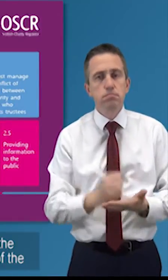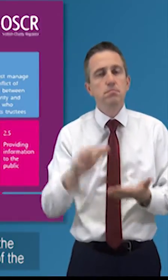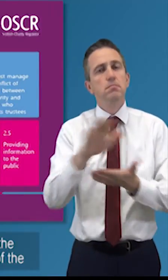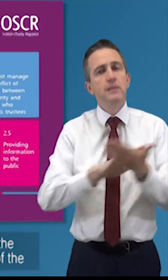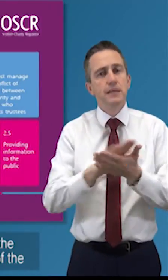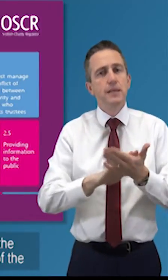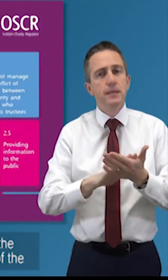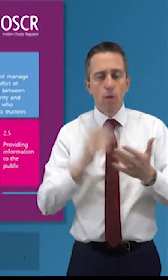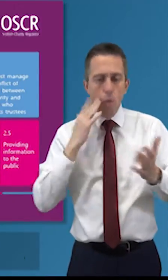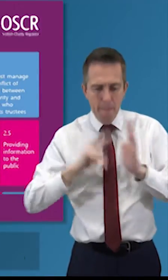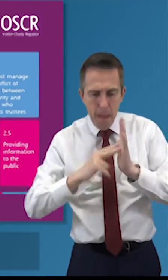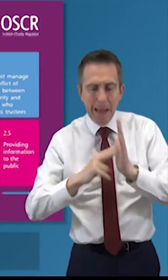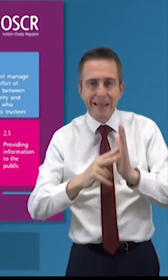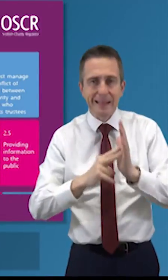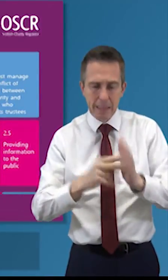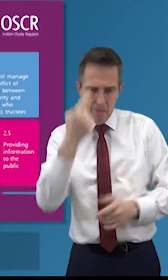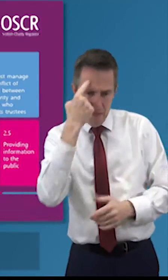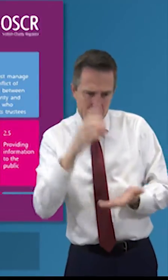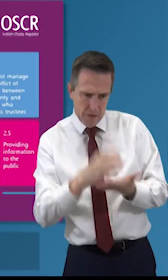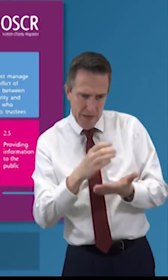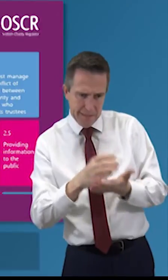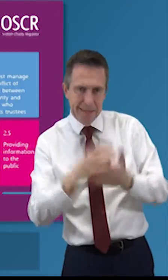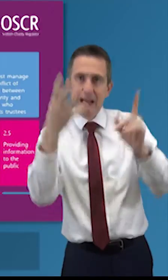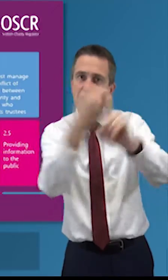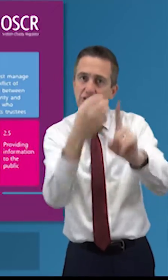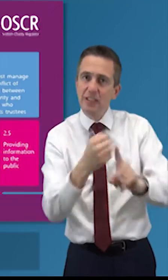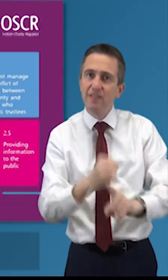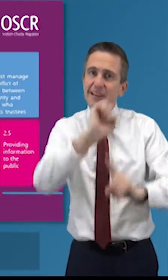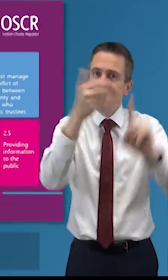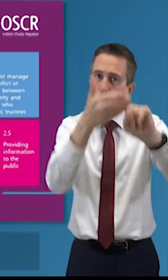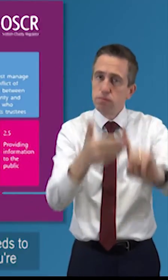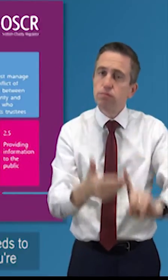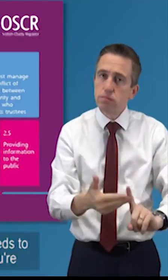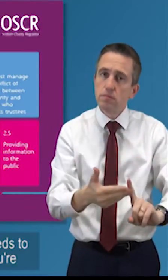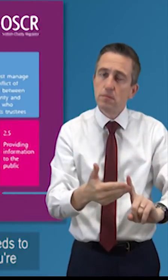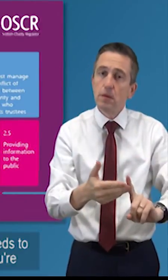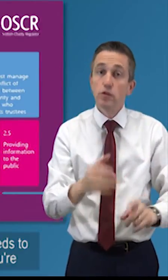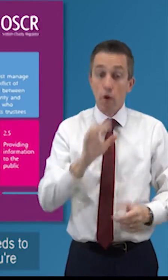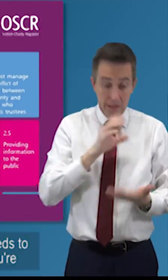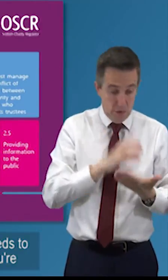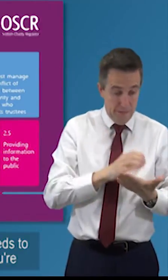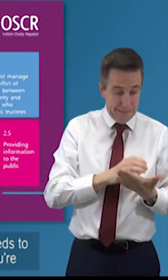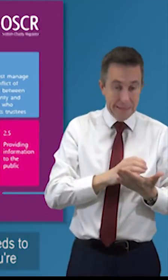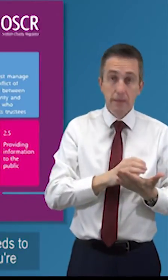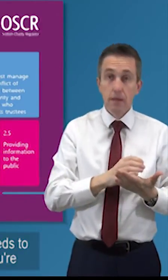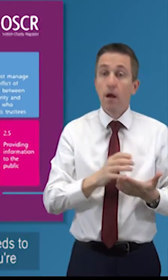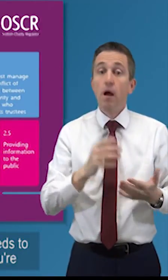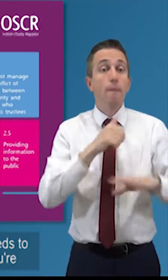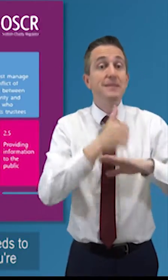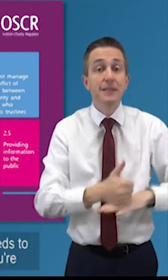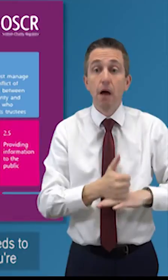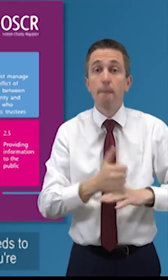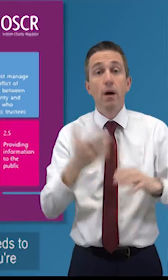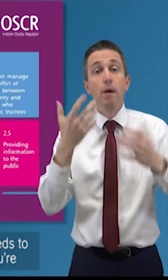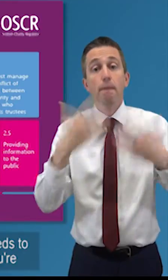in furtherance of the charity's purposes what was it set up for here's what it's set up for the stuff that you do